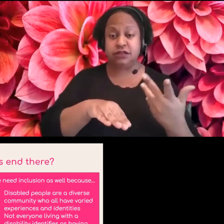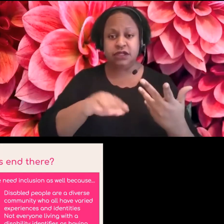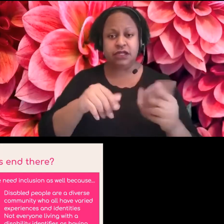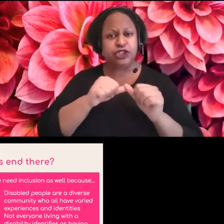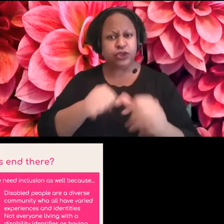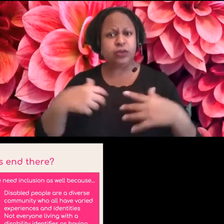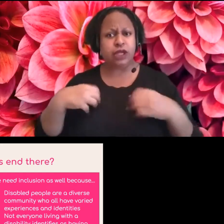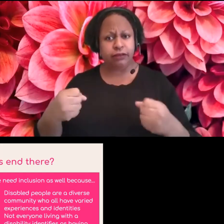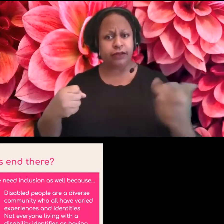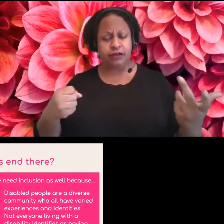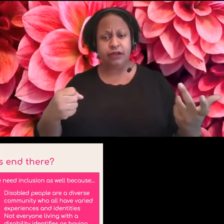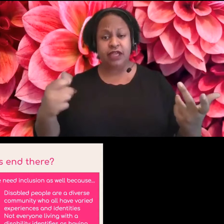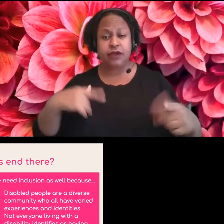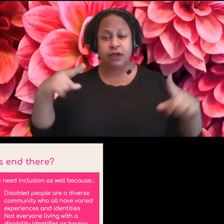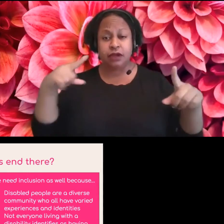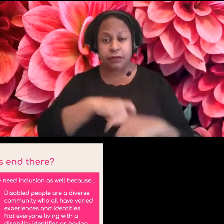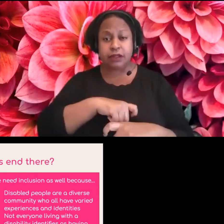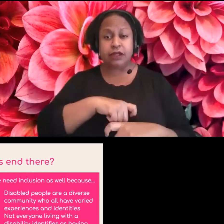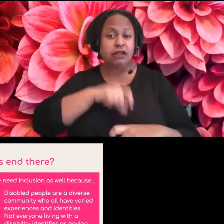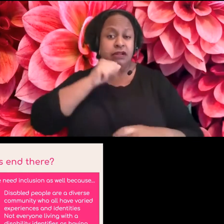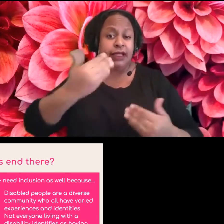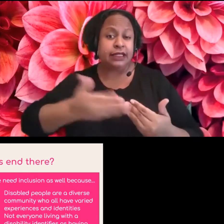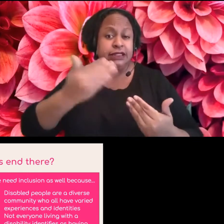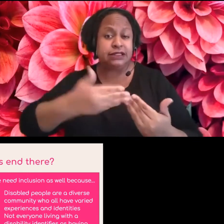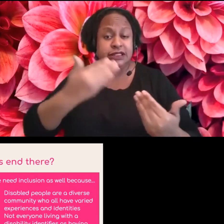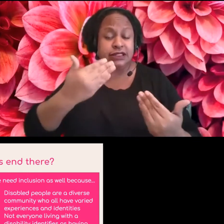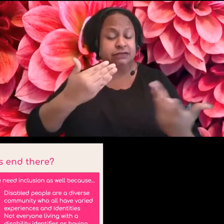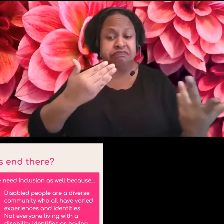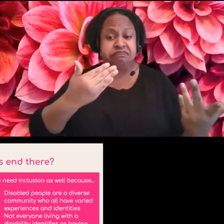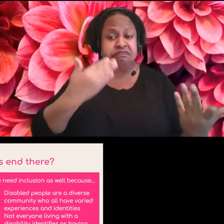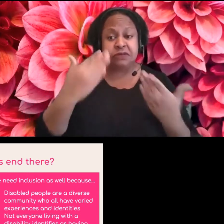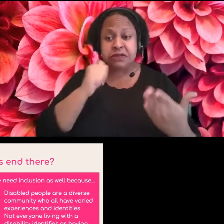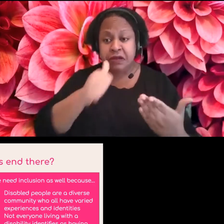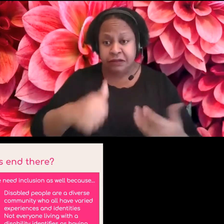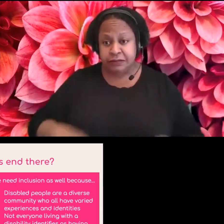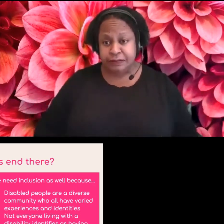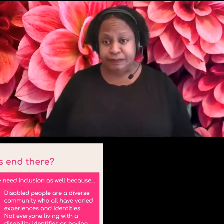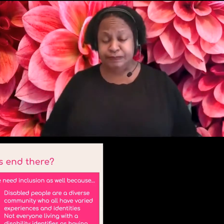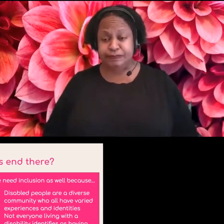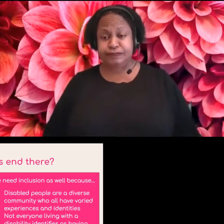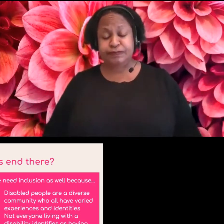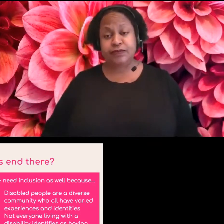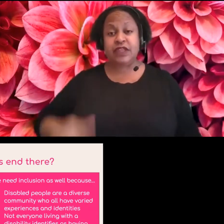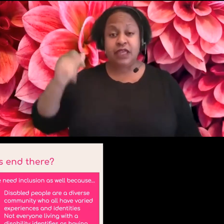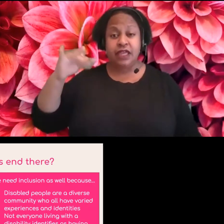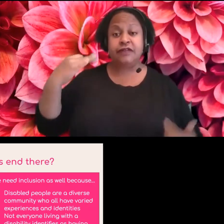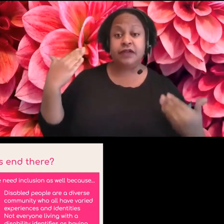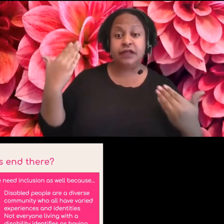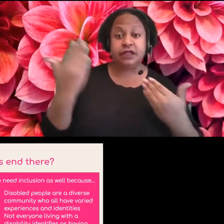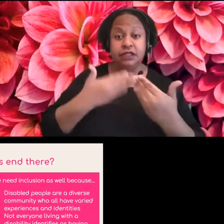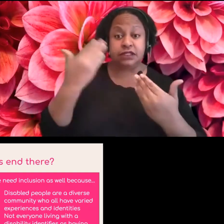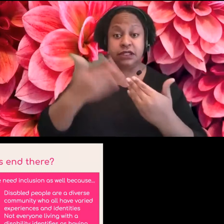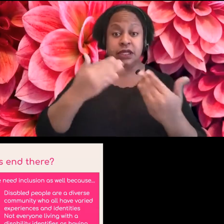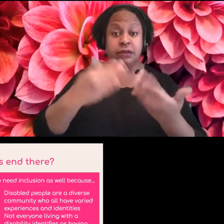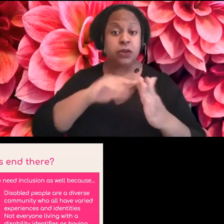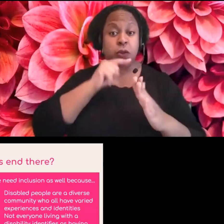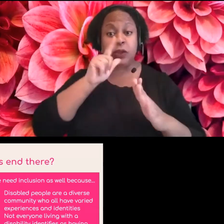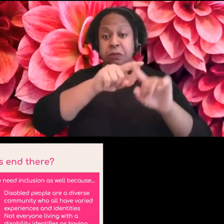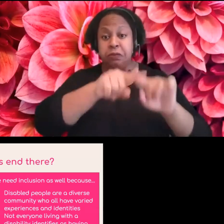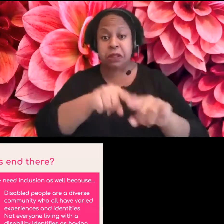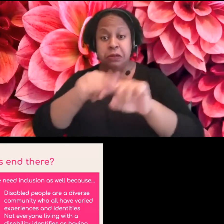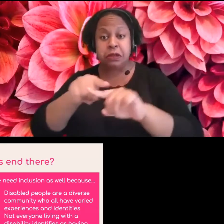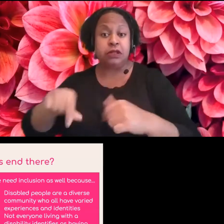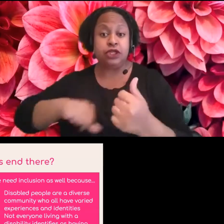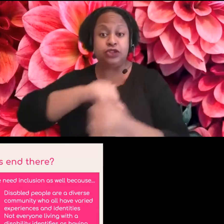and to never truly be easy. Um, because also if it became easy, we wouldn't need to depend on one another to